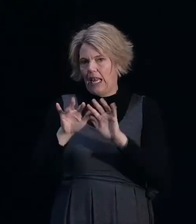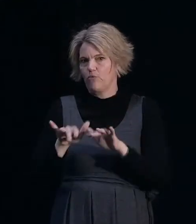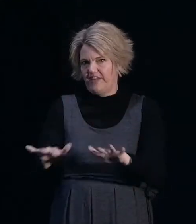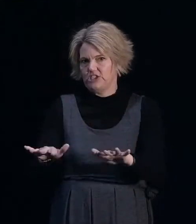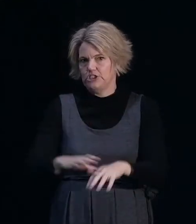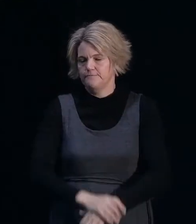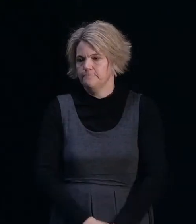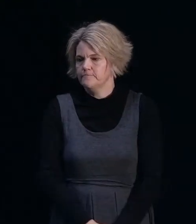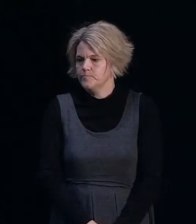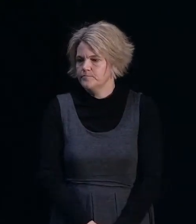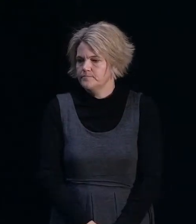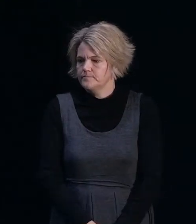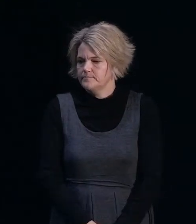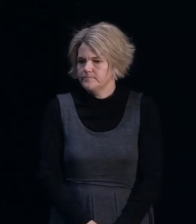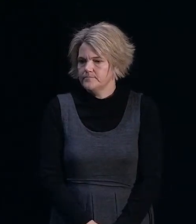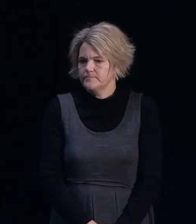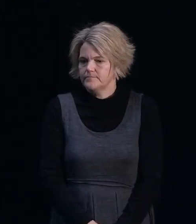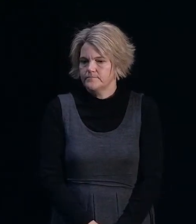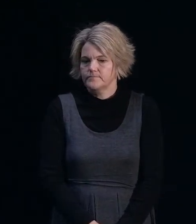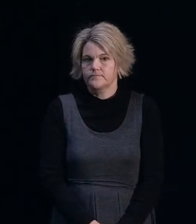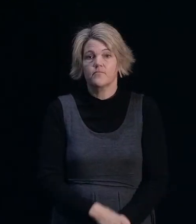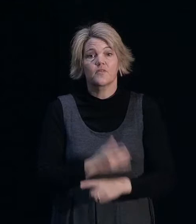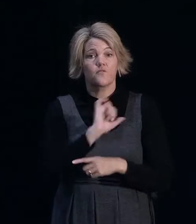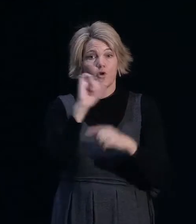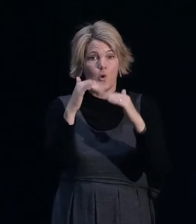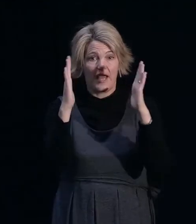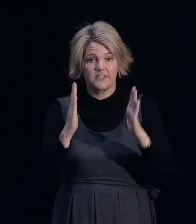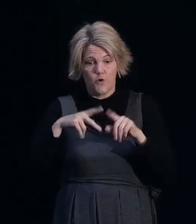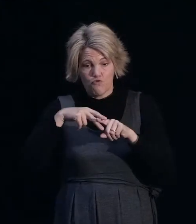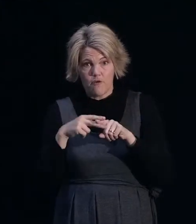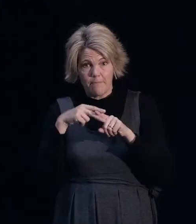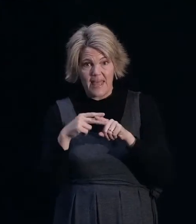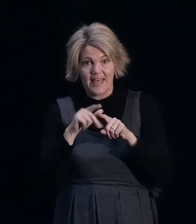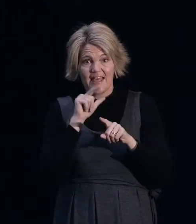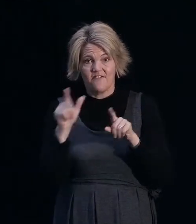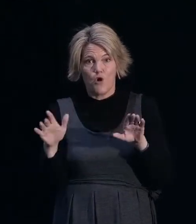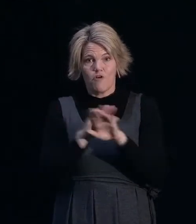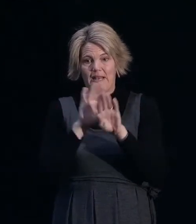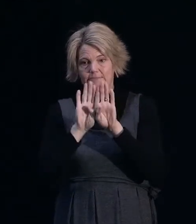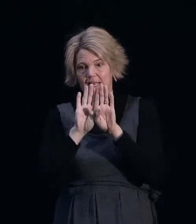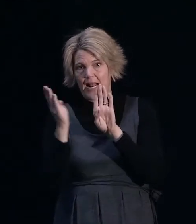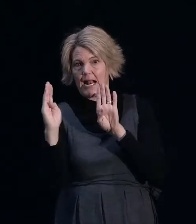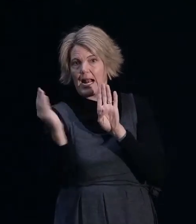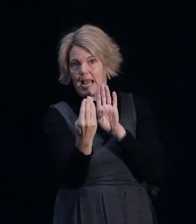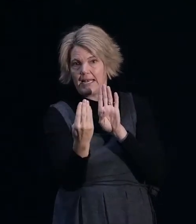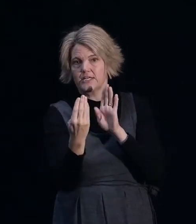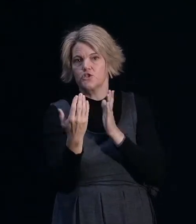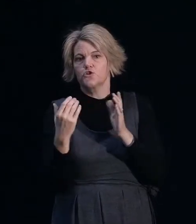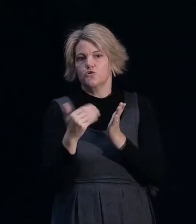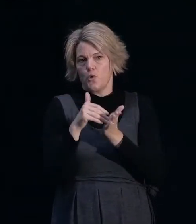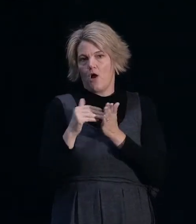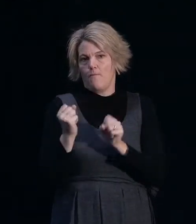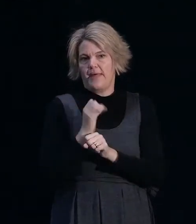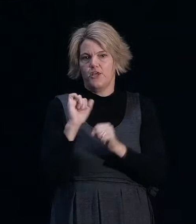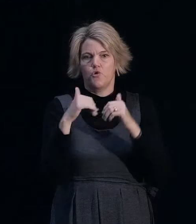There'll be a number of repair jobs to your house that actually replacing the cladding can help to make that building more resilient moving